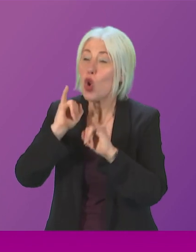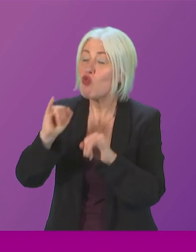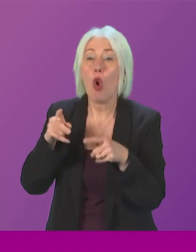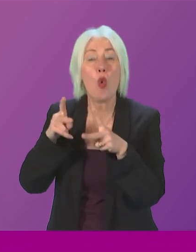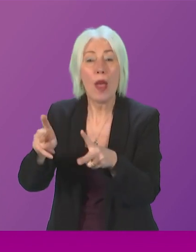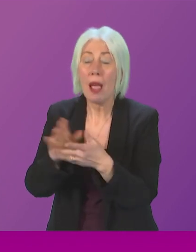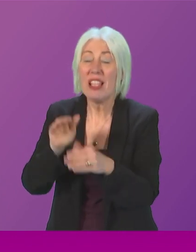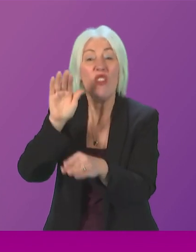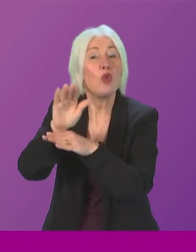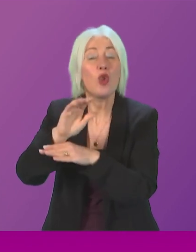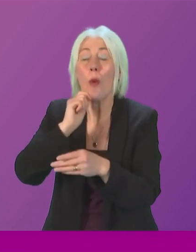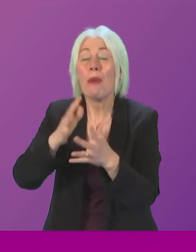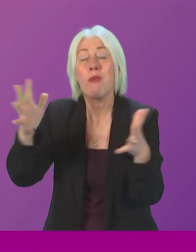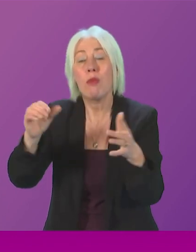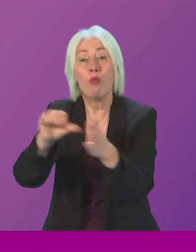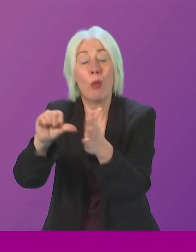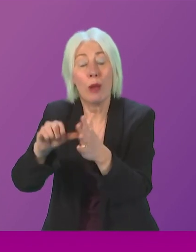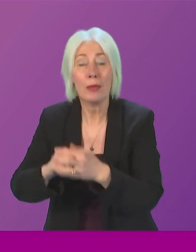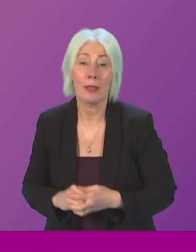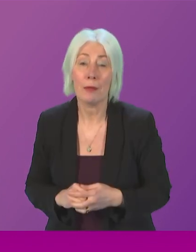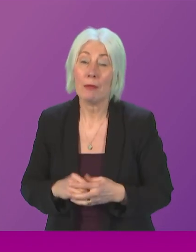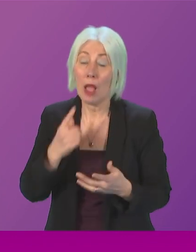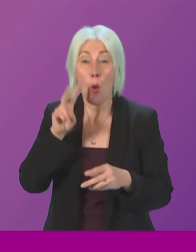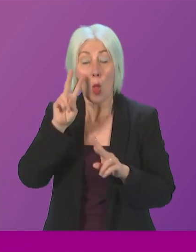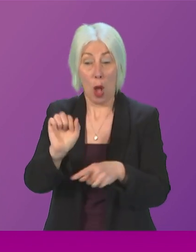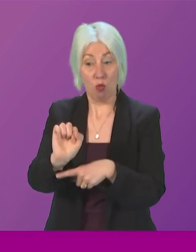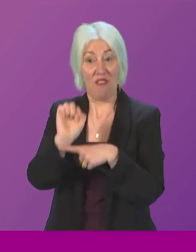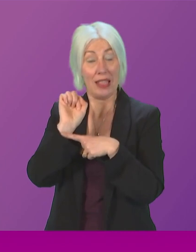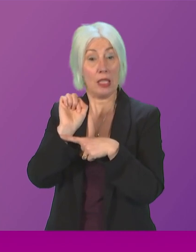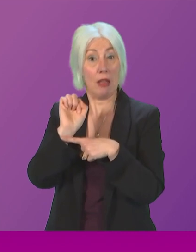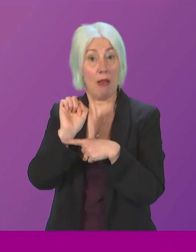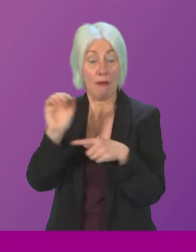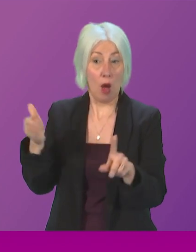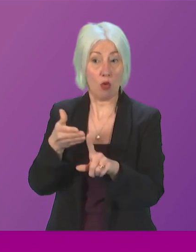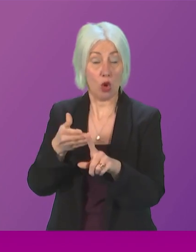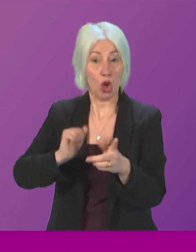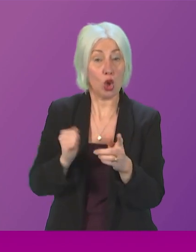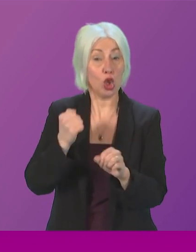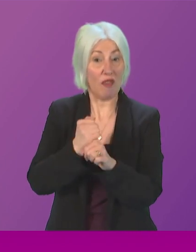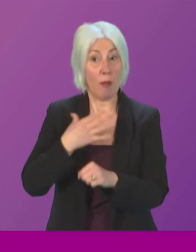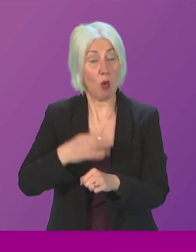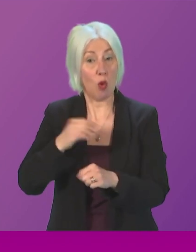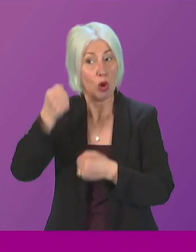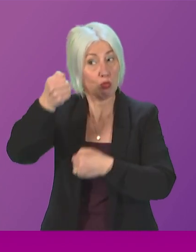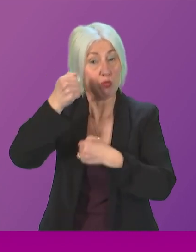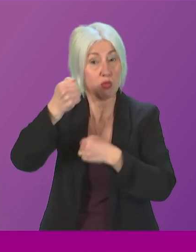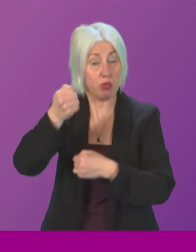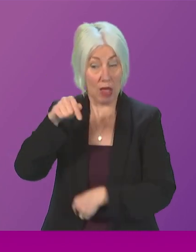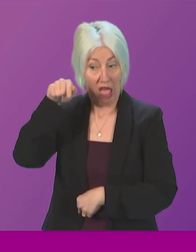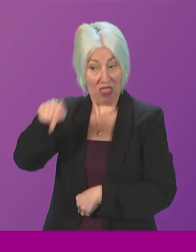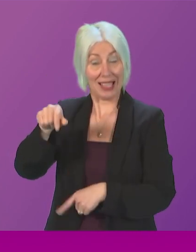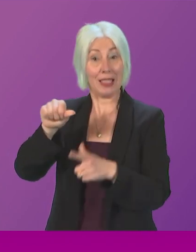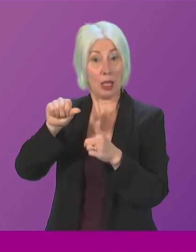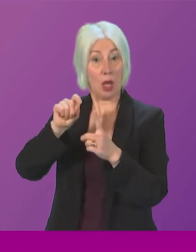problems for the future we hear so often about the preventative approach being championed by the Scottish Government and this project does exactly